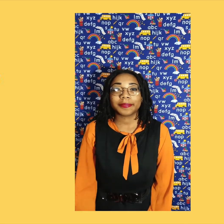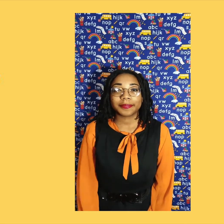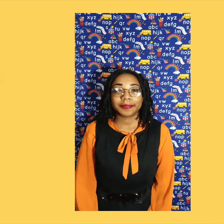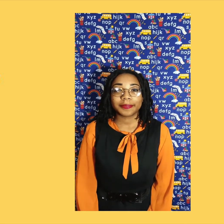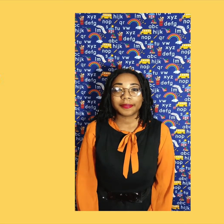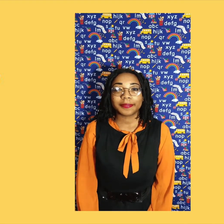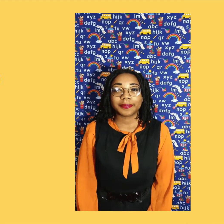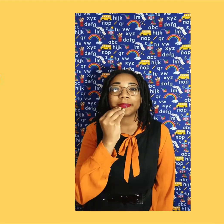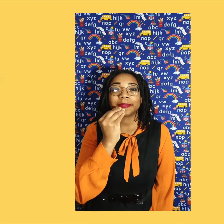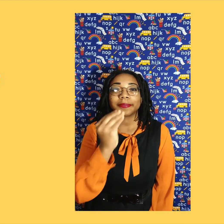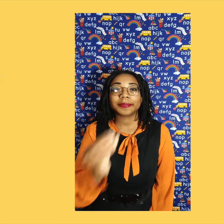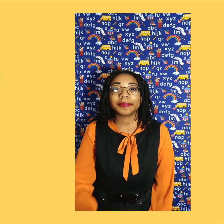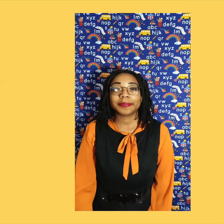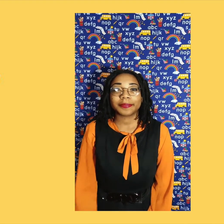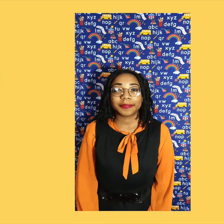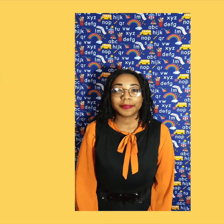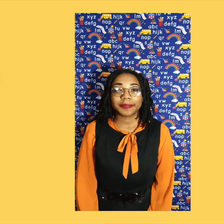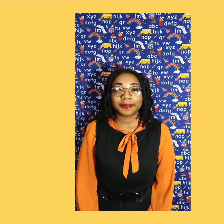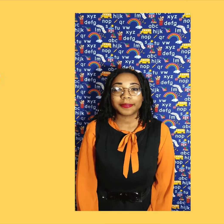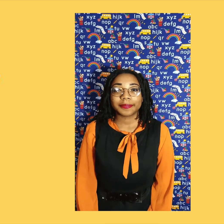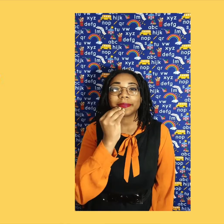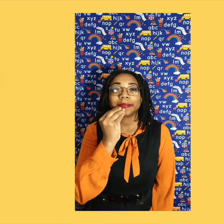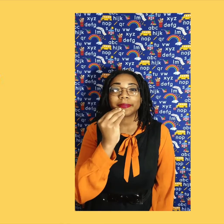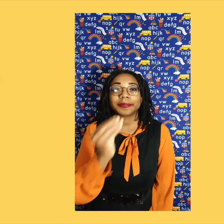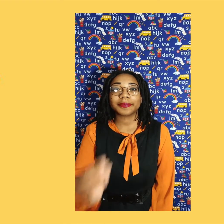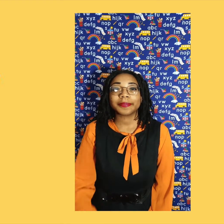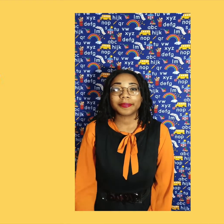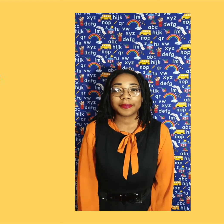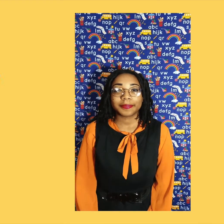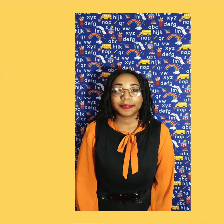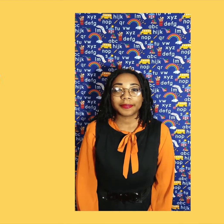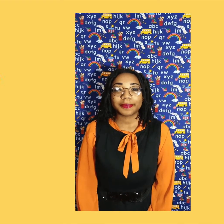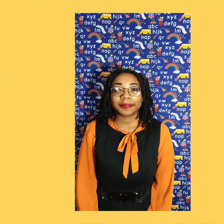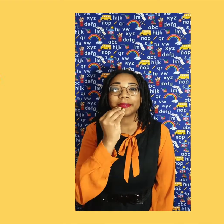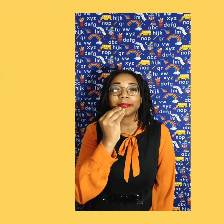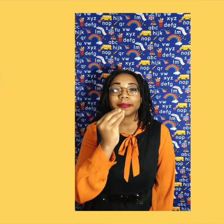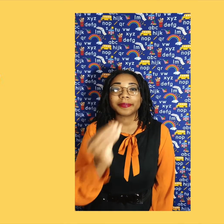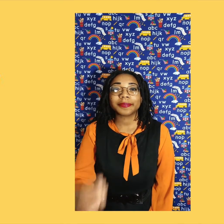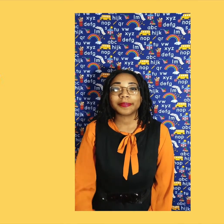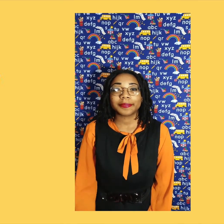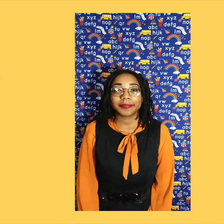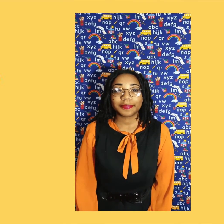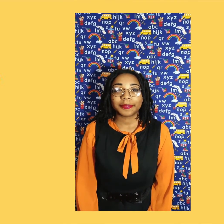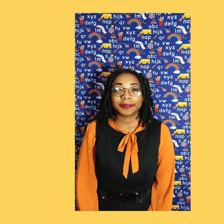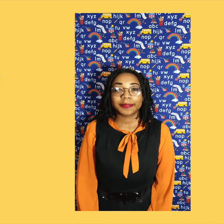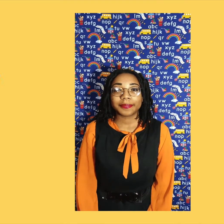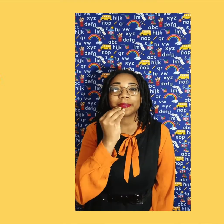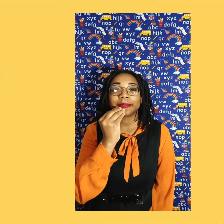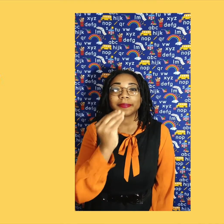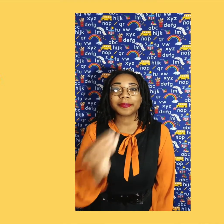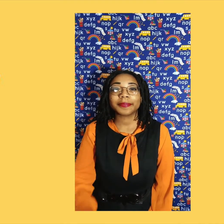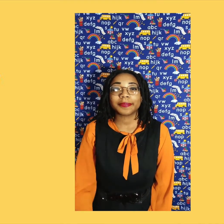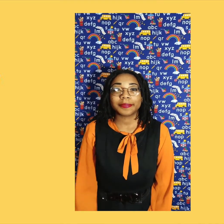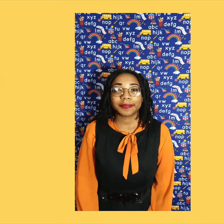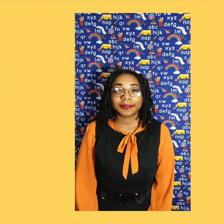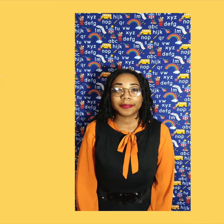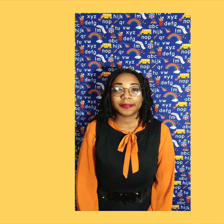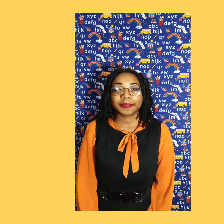that hand to your mouth and tap it a couple times, just like Miss Amber's doing in the video. Try it! Good job!